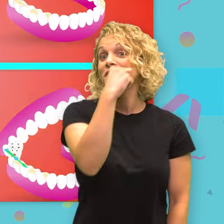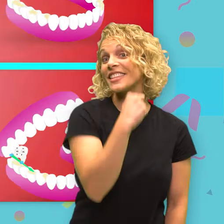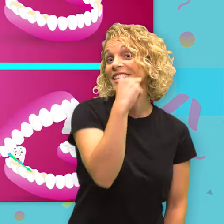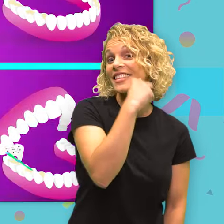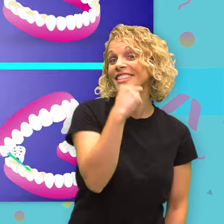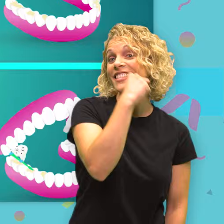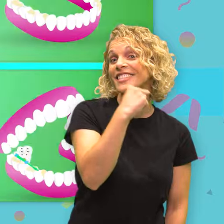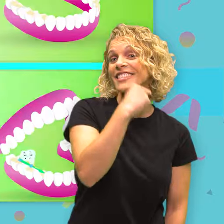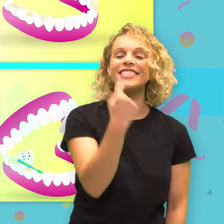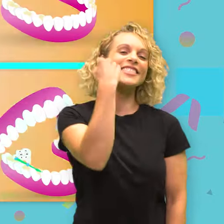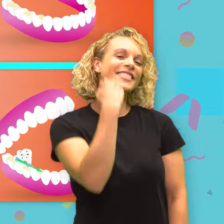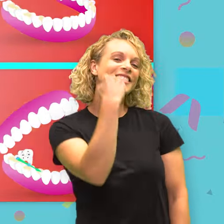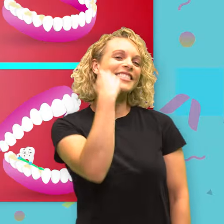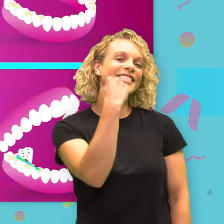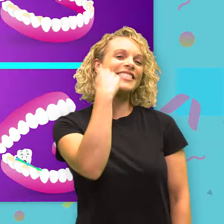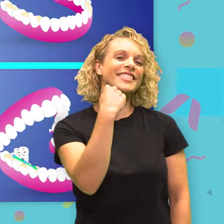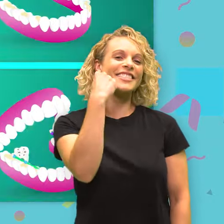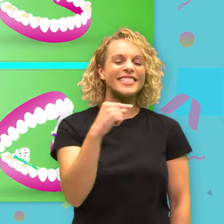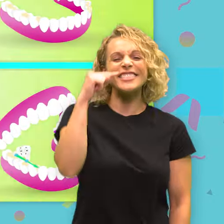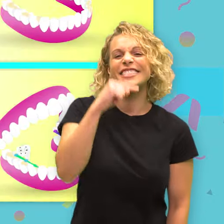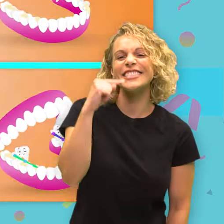Circles on all sides of your teeth.